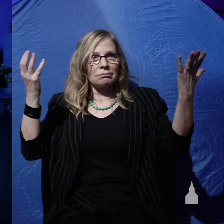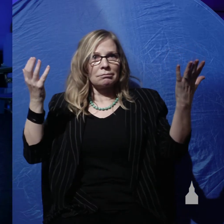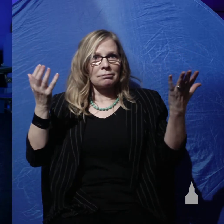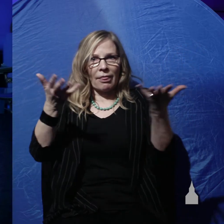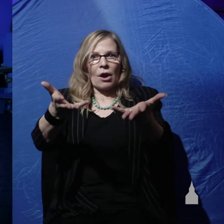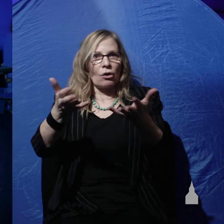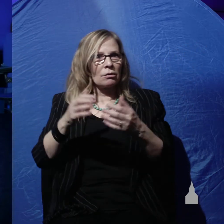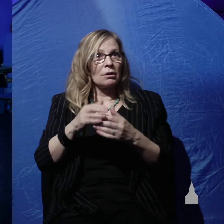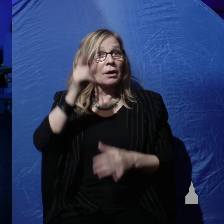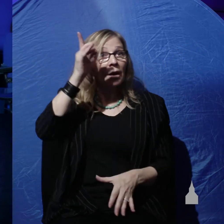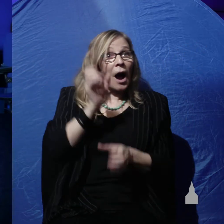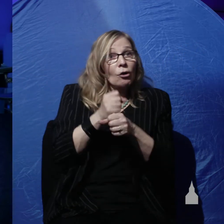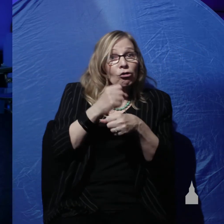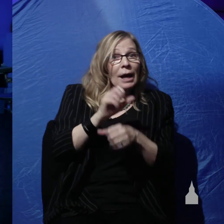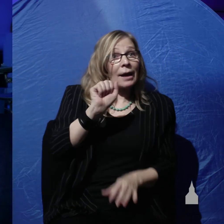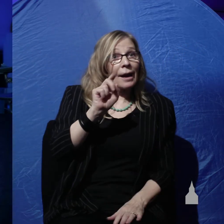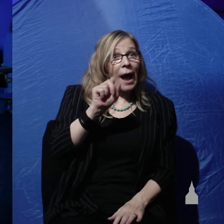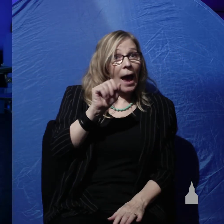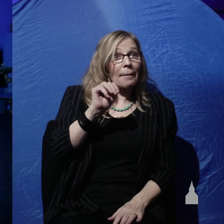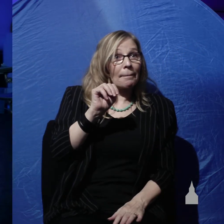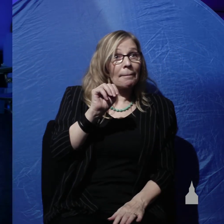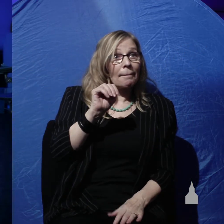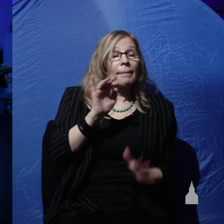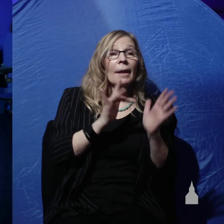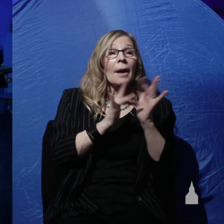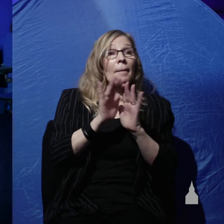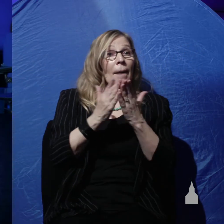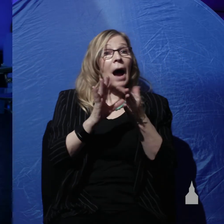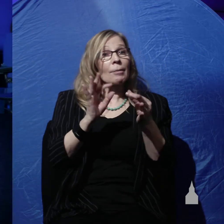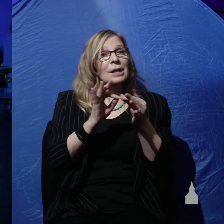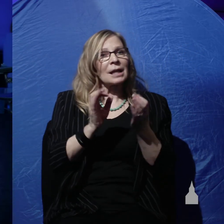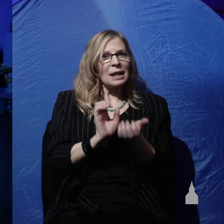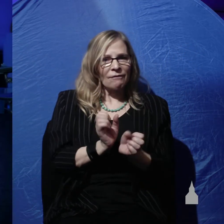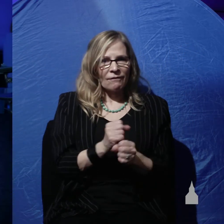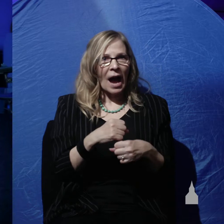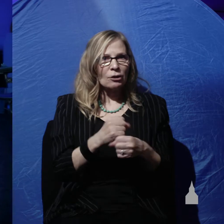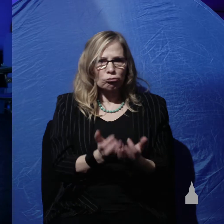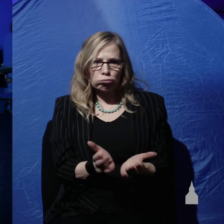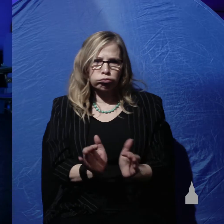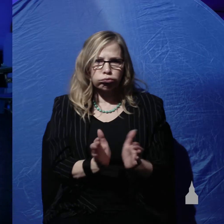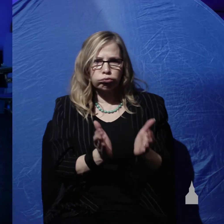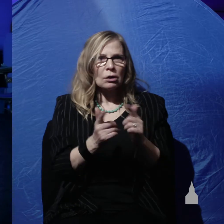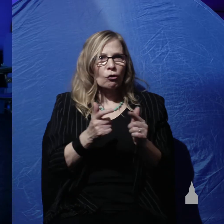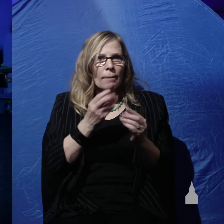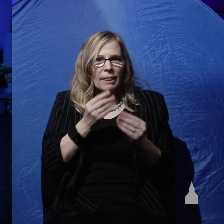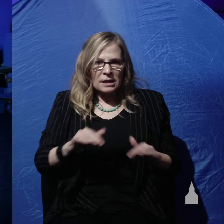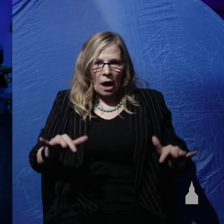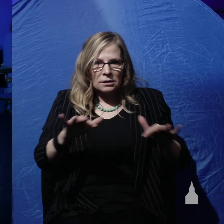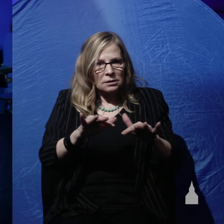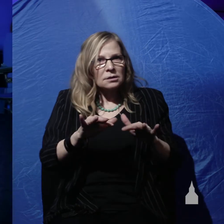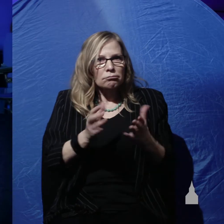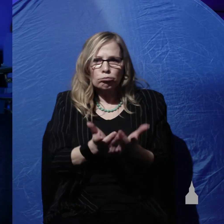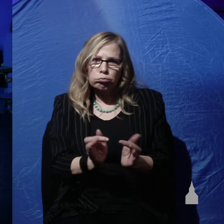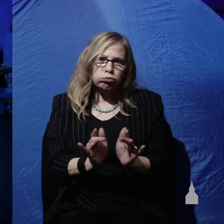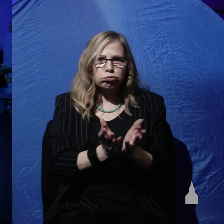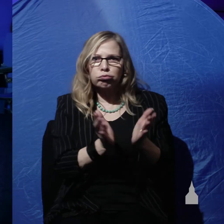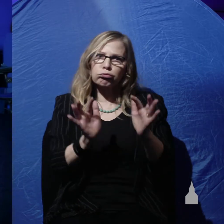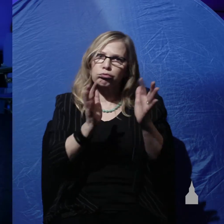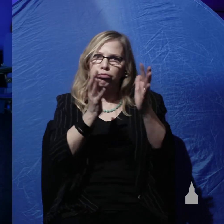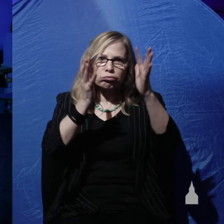God created Adam. Now, the Bible says He fashioned him from the dust of the ground. So He obviously was enjoying this. I